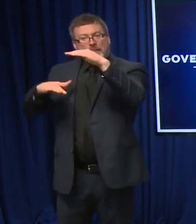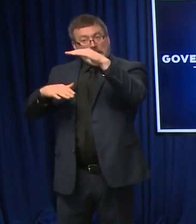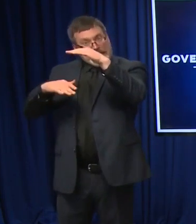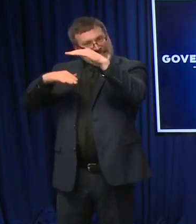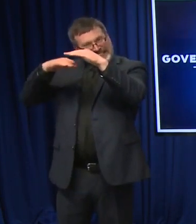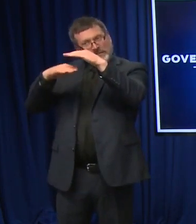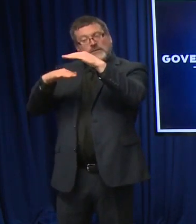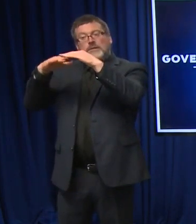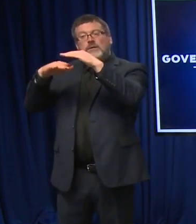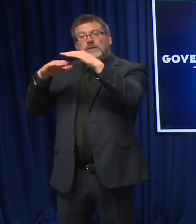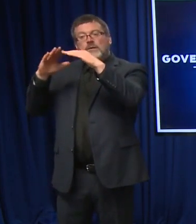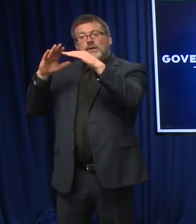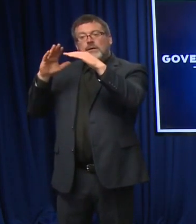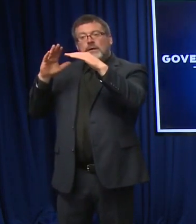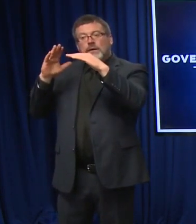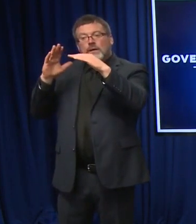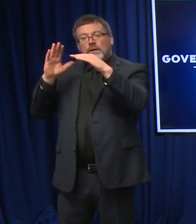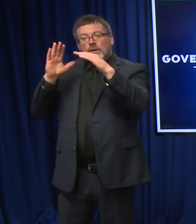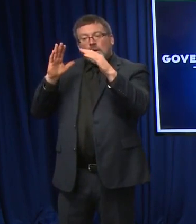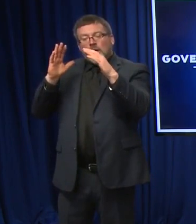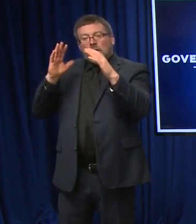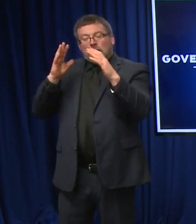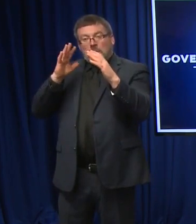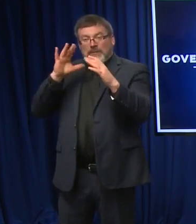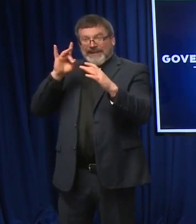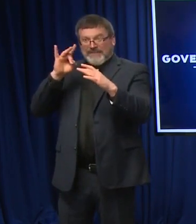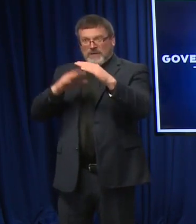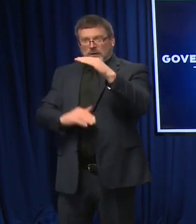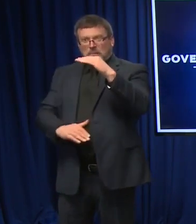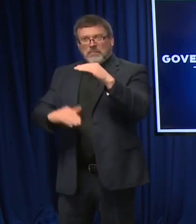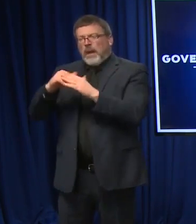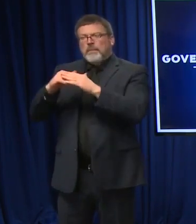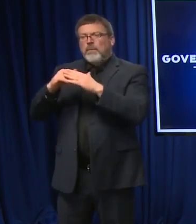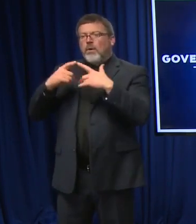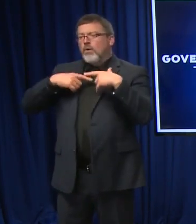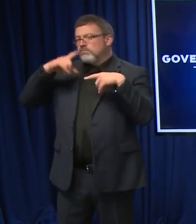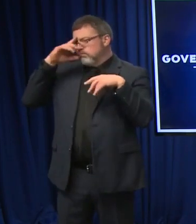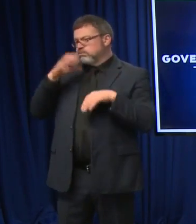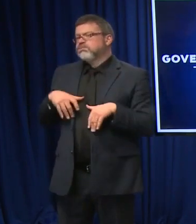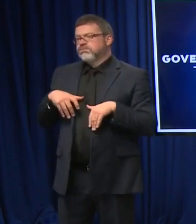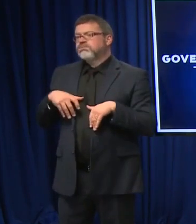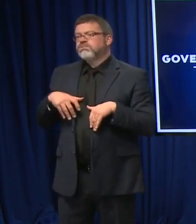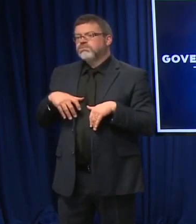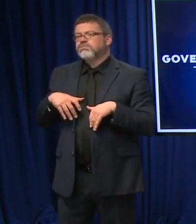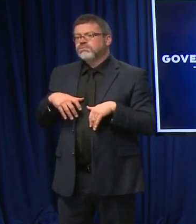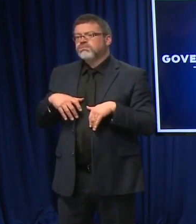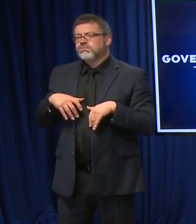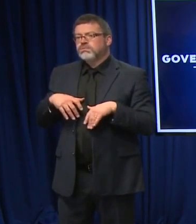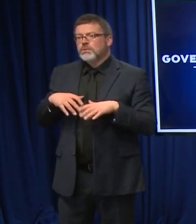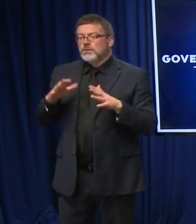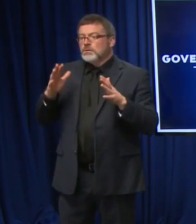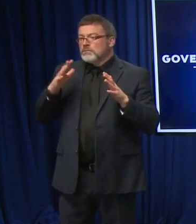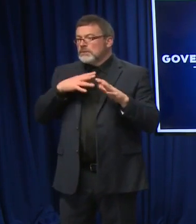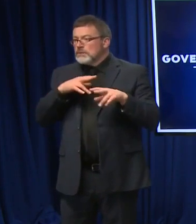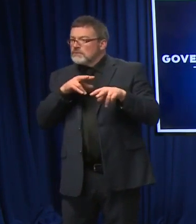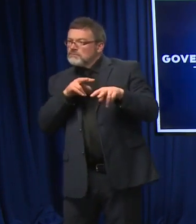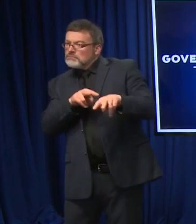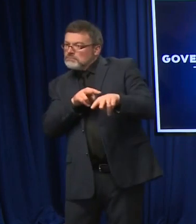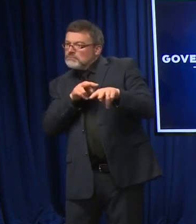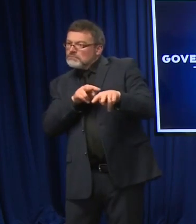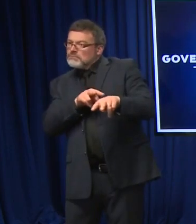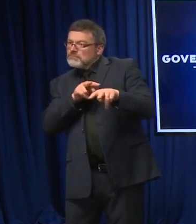I would be shocked if that were the case. Unfortunately, the trends I'm looking at at least look at least two or three, four more weeks of increasing rates